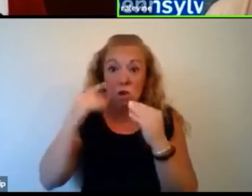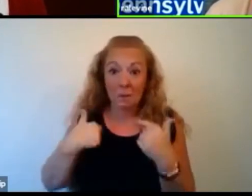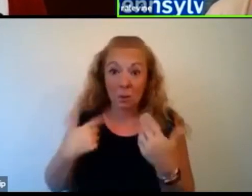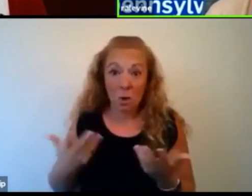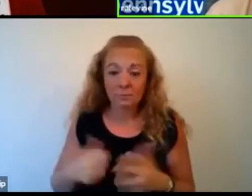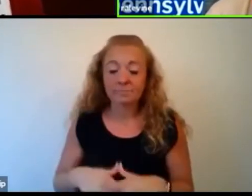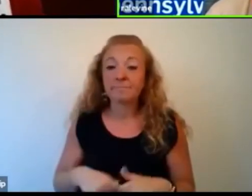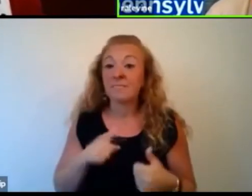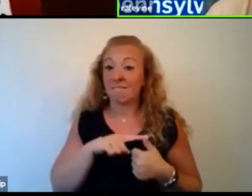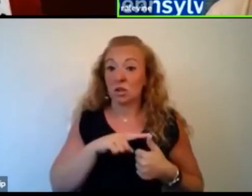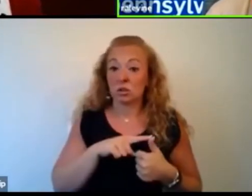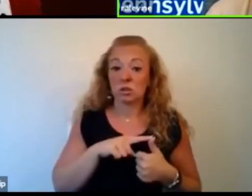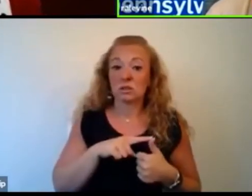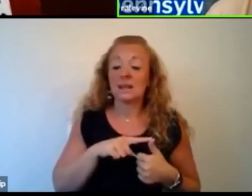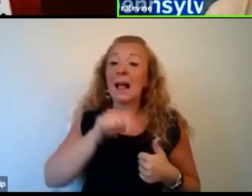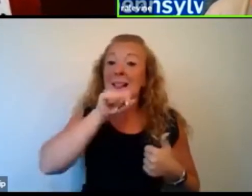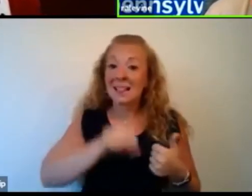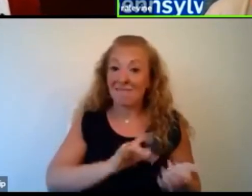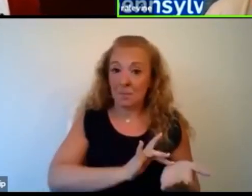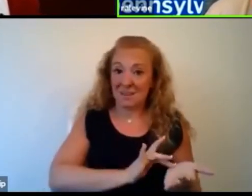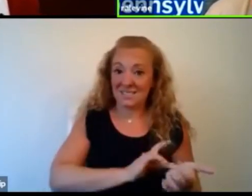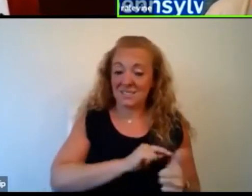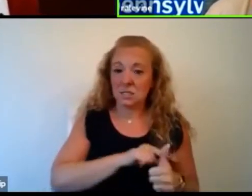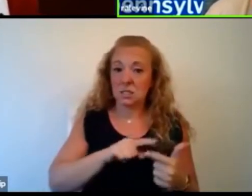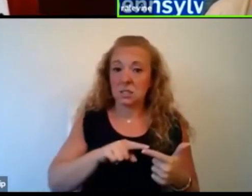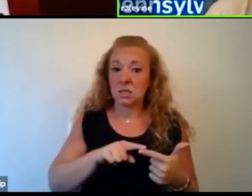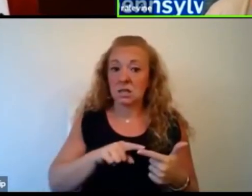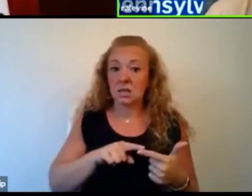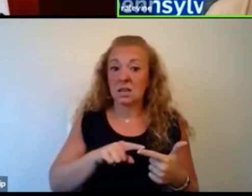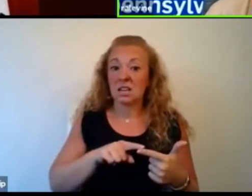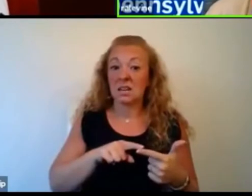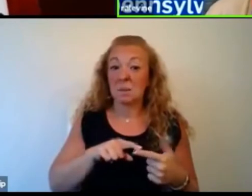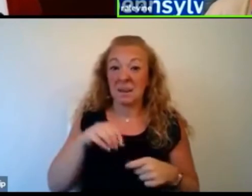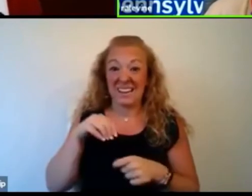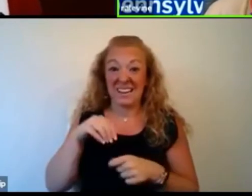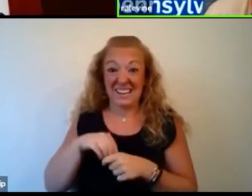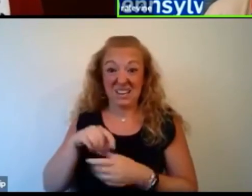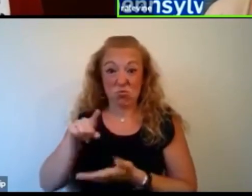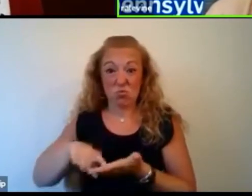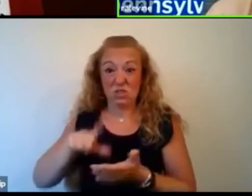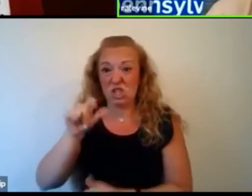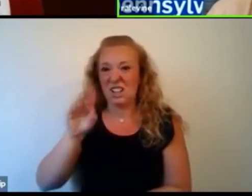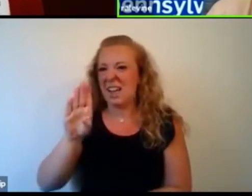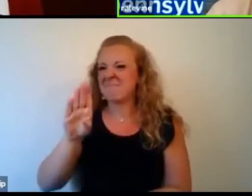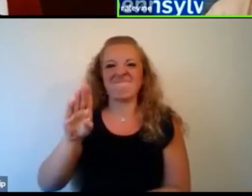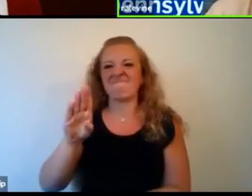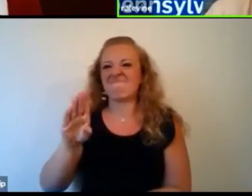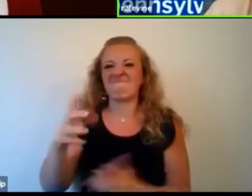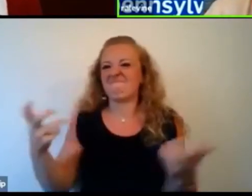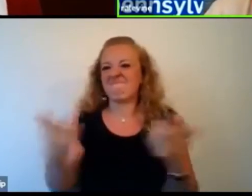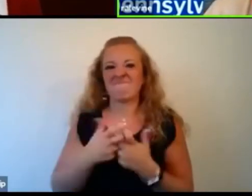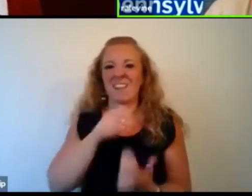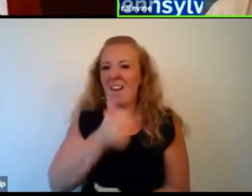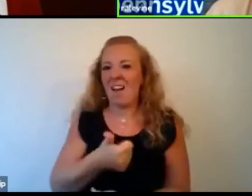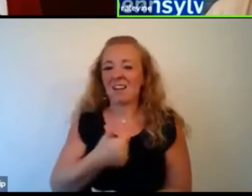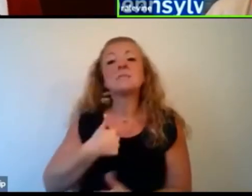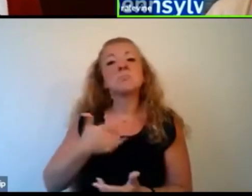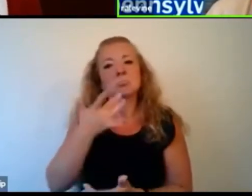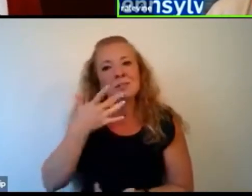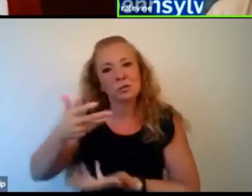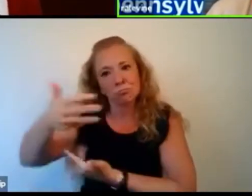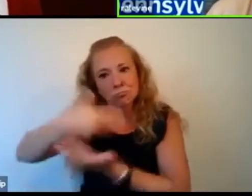one is that I really, really love medicine, but that probably working in a research lab was not my thing. I wanted to work with people. Um,